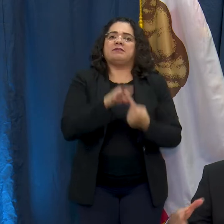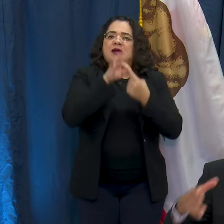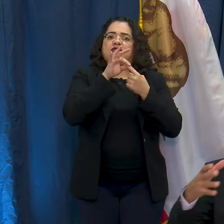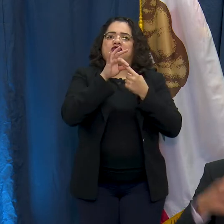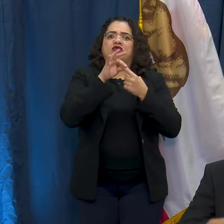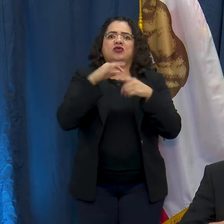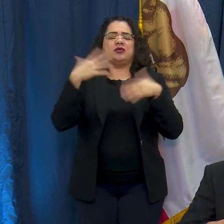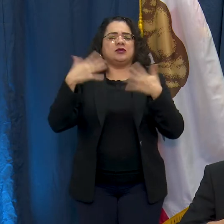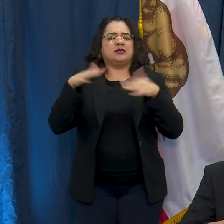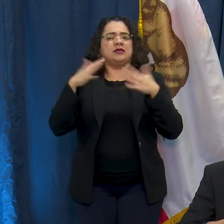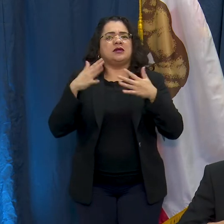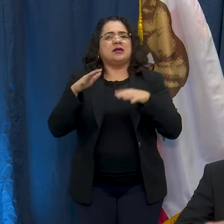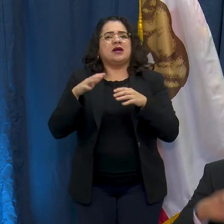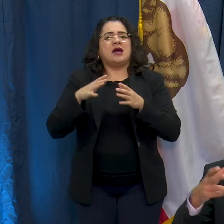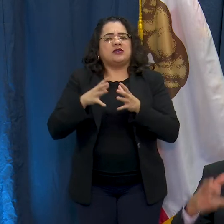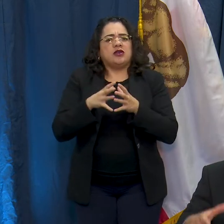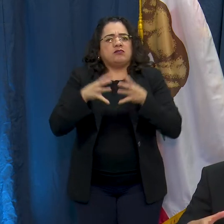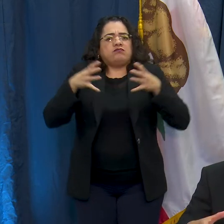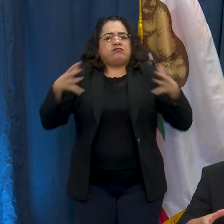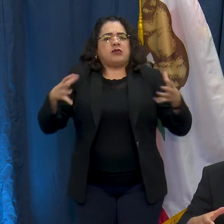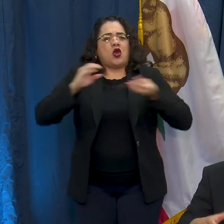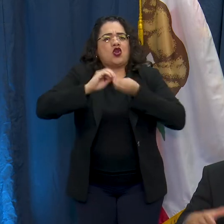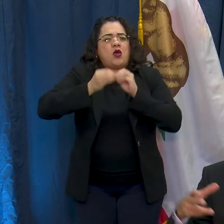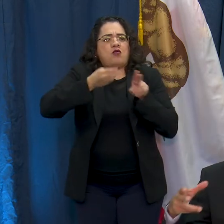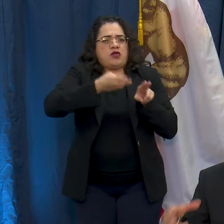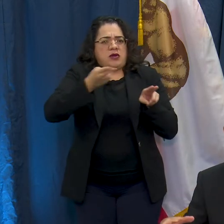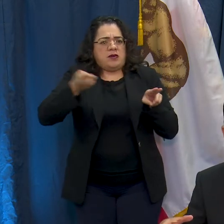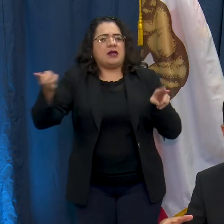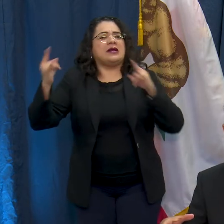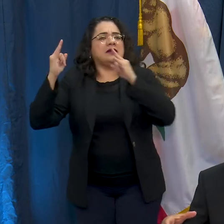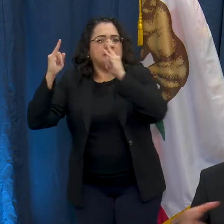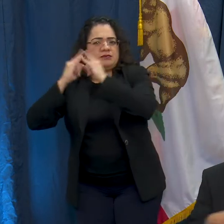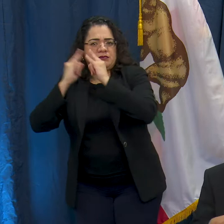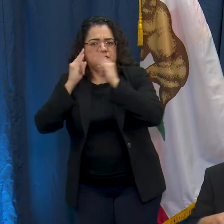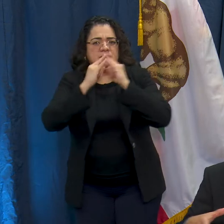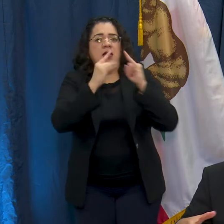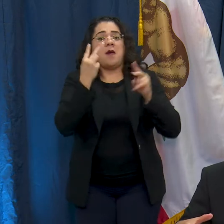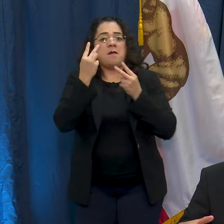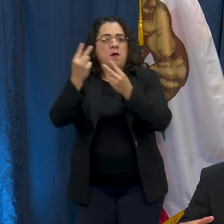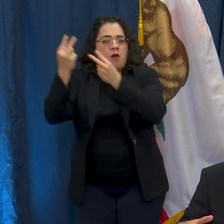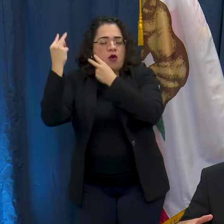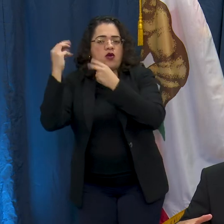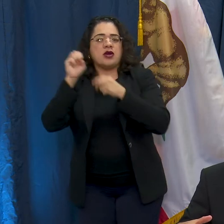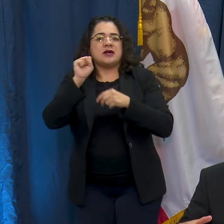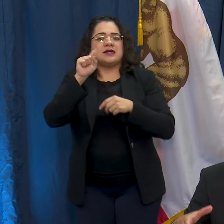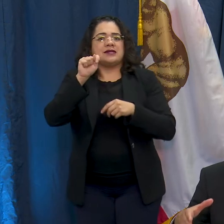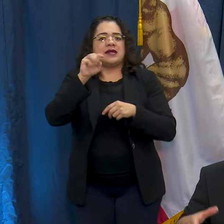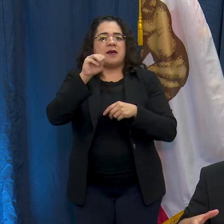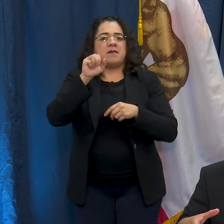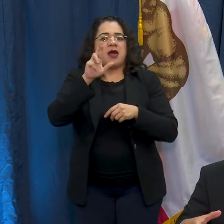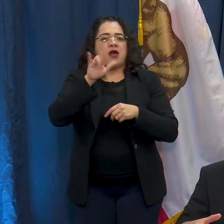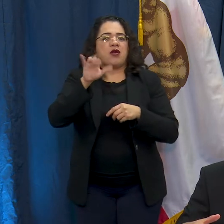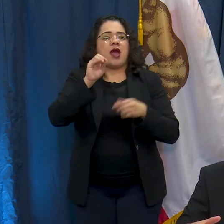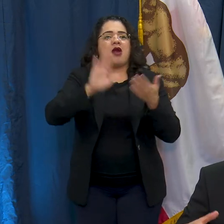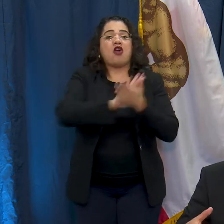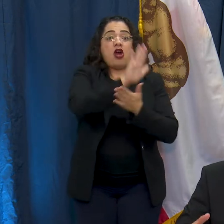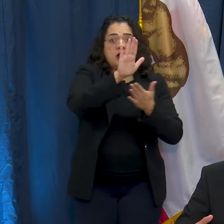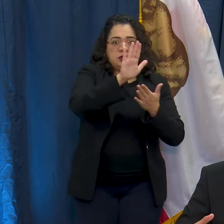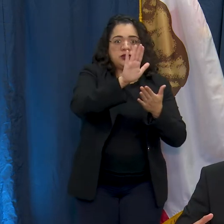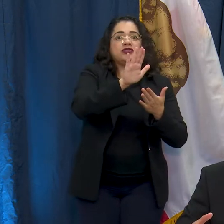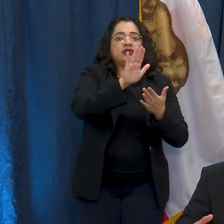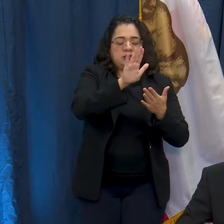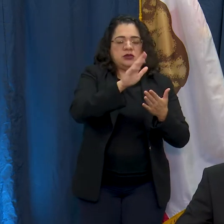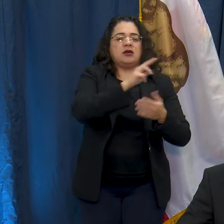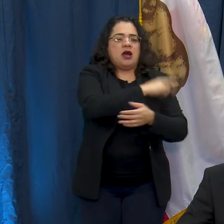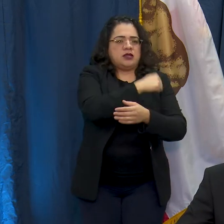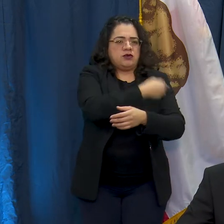tents at St. Mary's, at Memorial, at College Hospital to expand the capacity of these locations and the